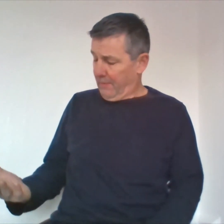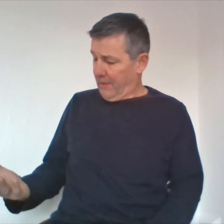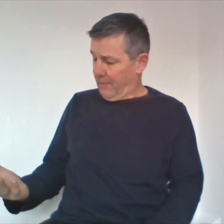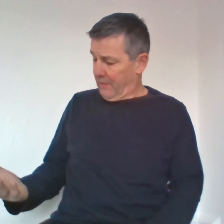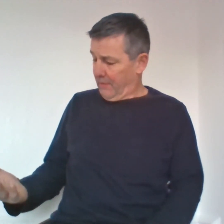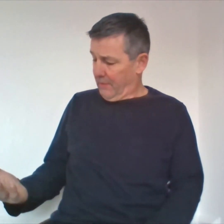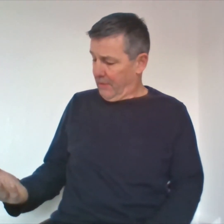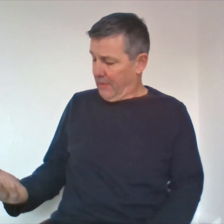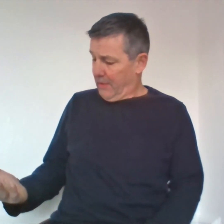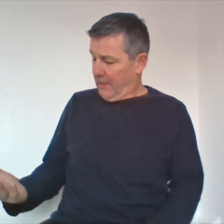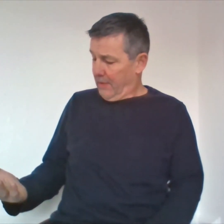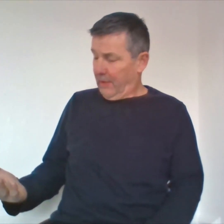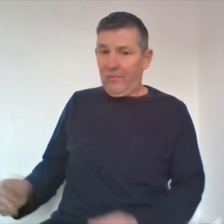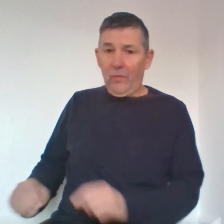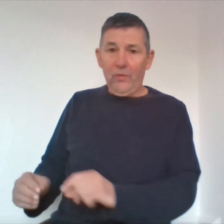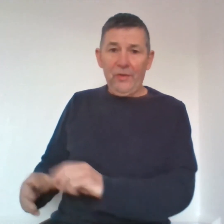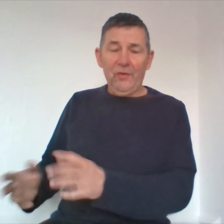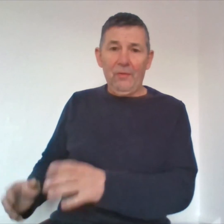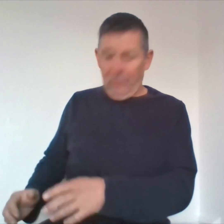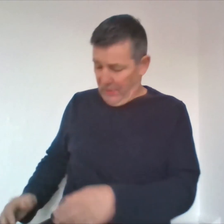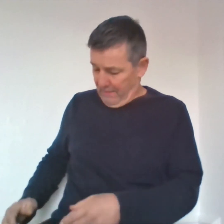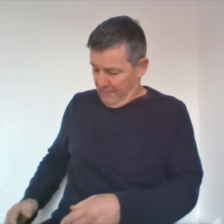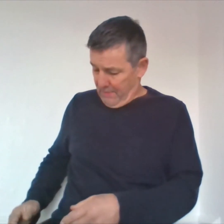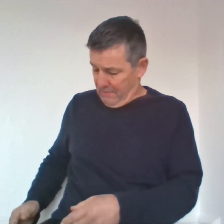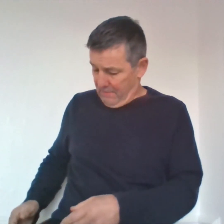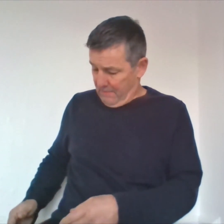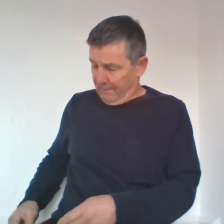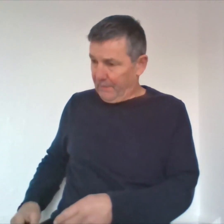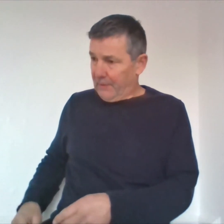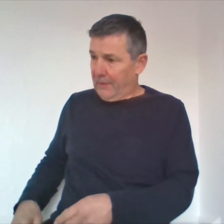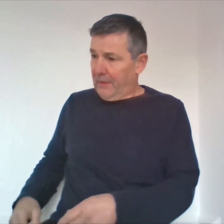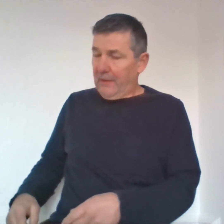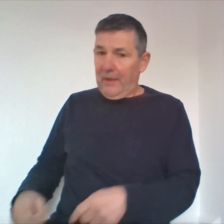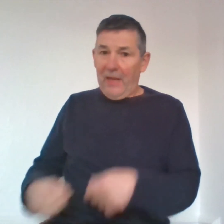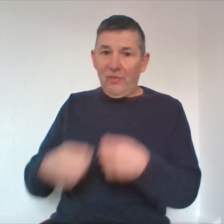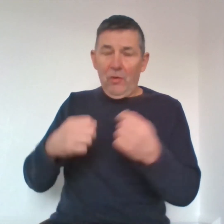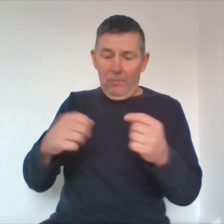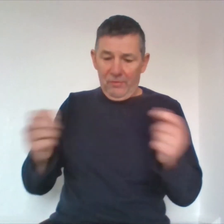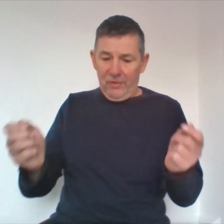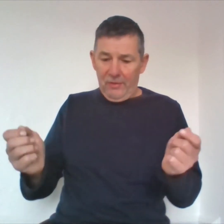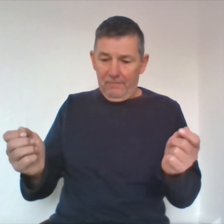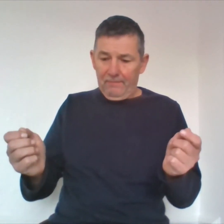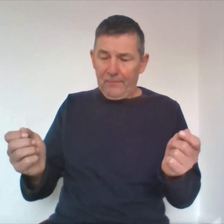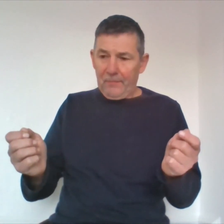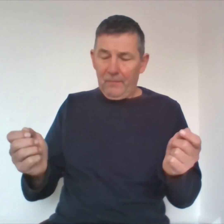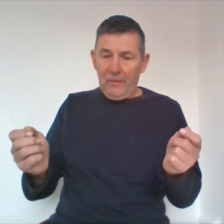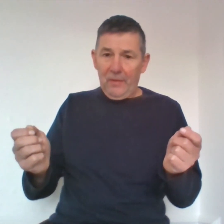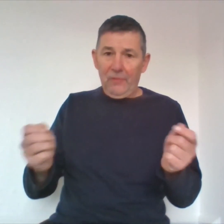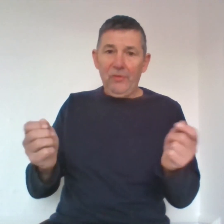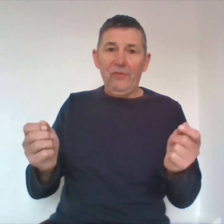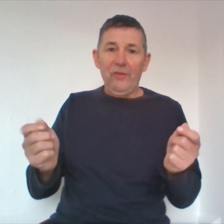out and it's folded and crumpled up and she opens it and reads it